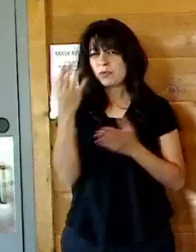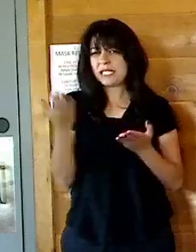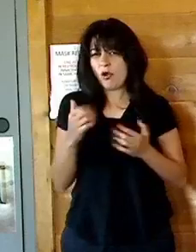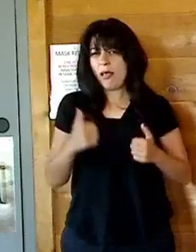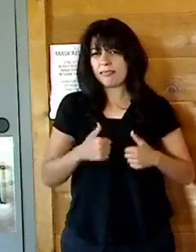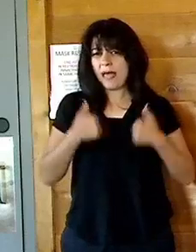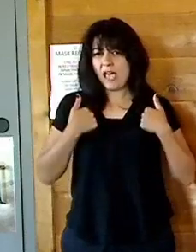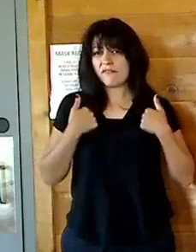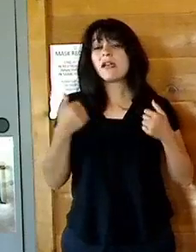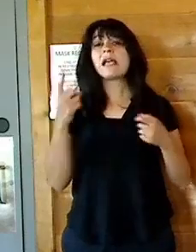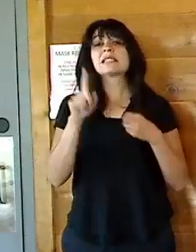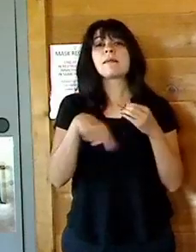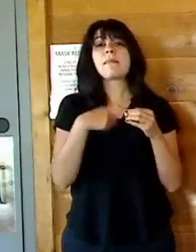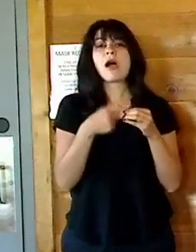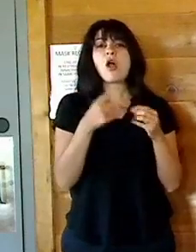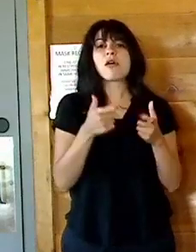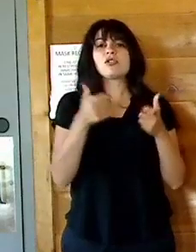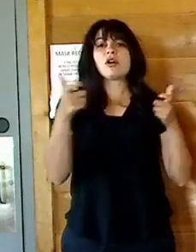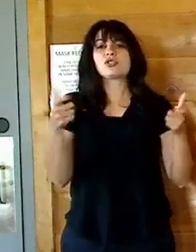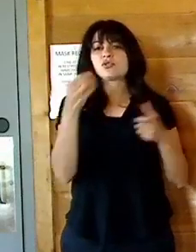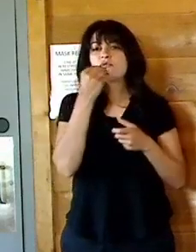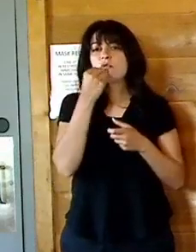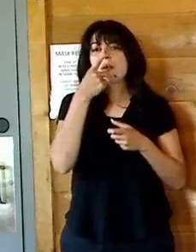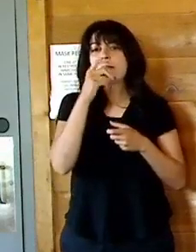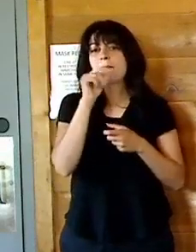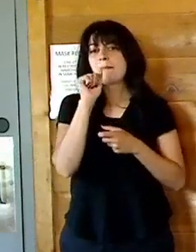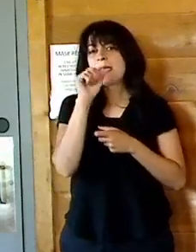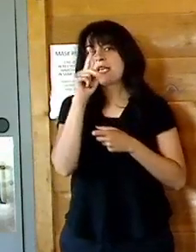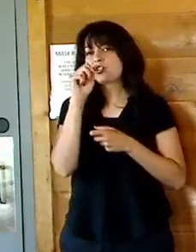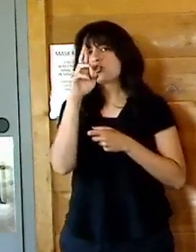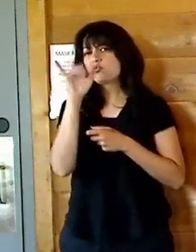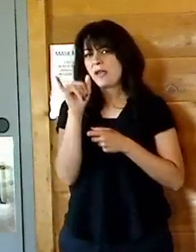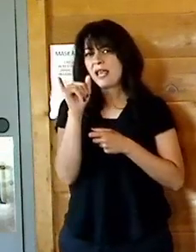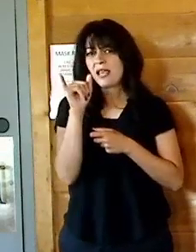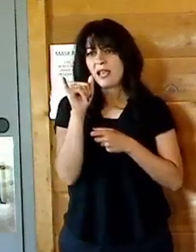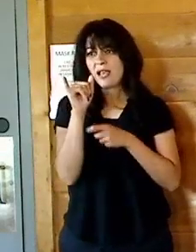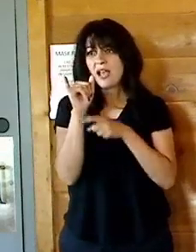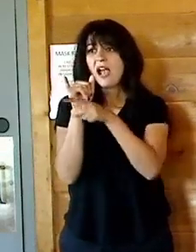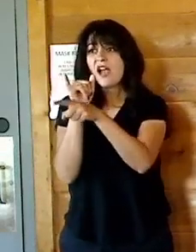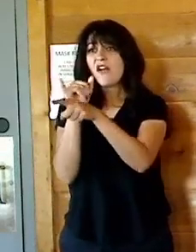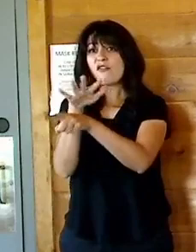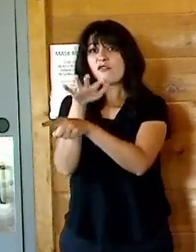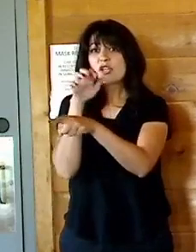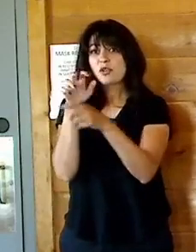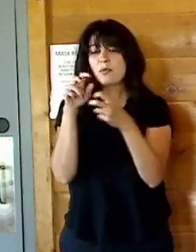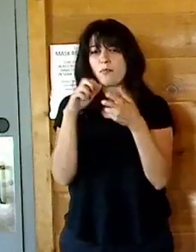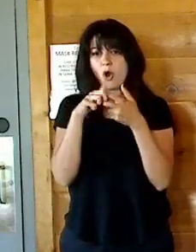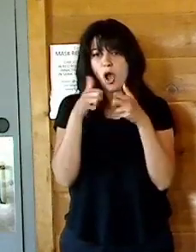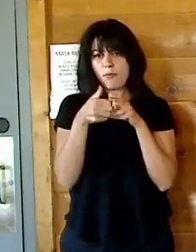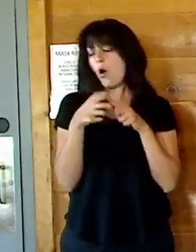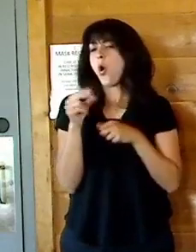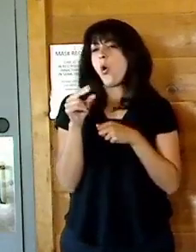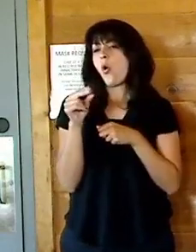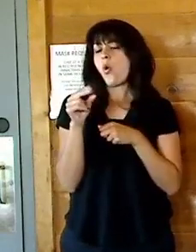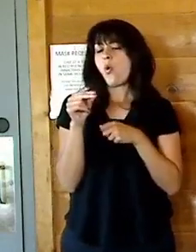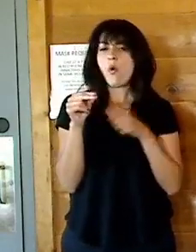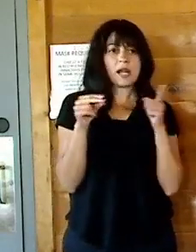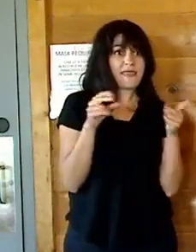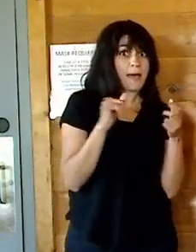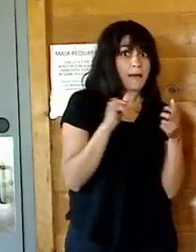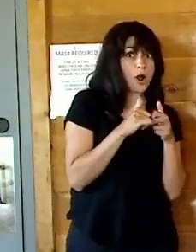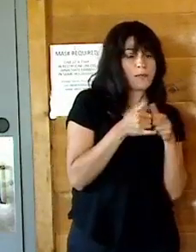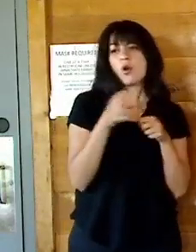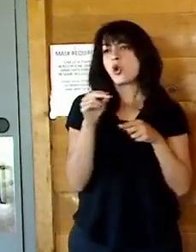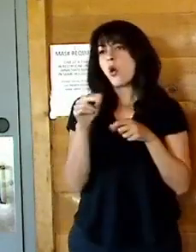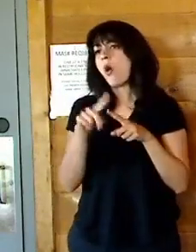to our largest food pantry, which has an unfortunate situation. A freezer problem? No. Oh. Not that one? No.